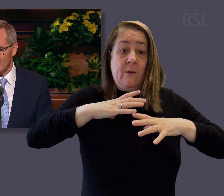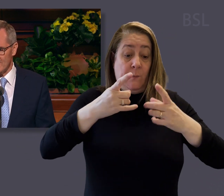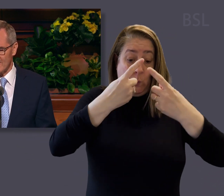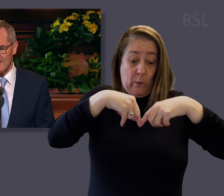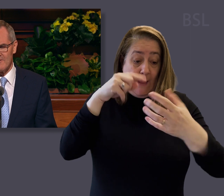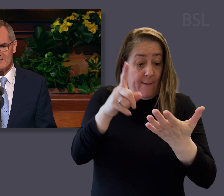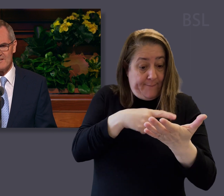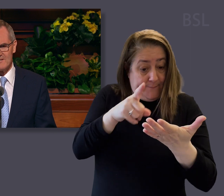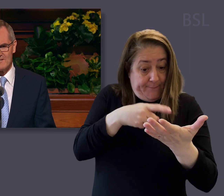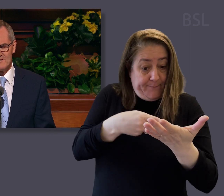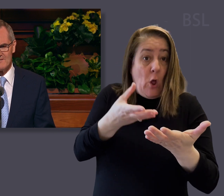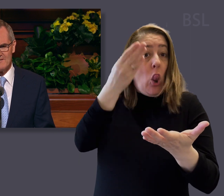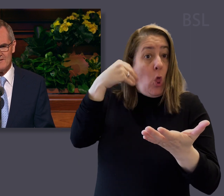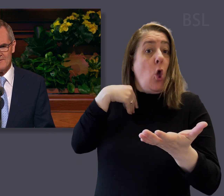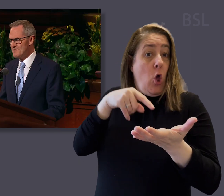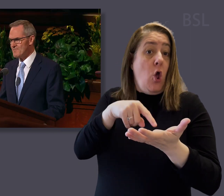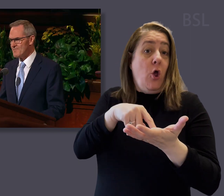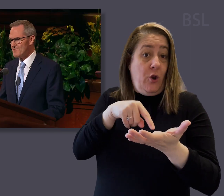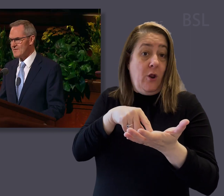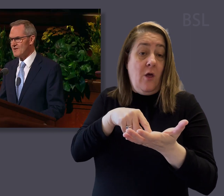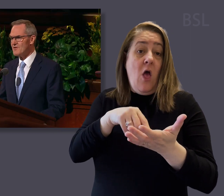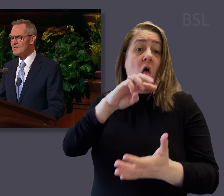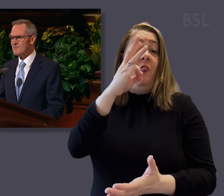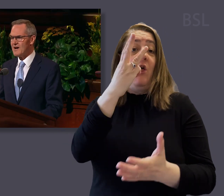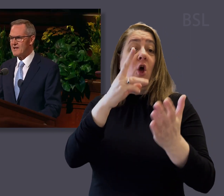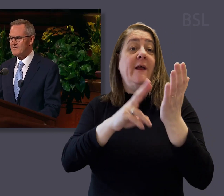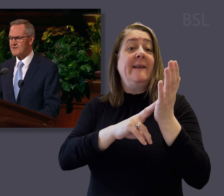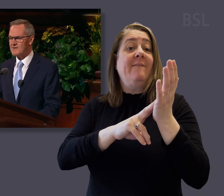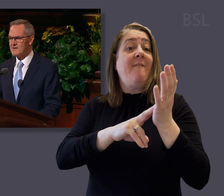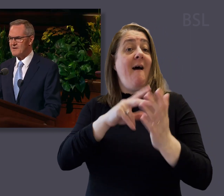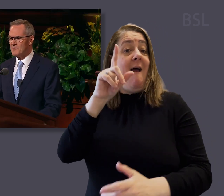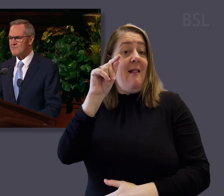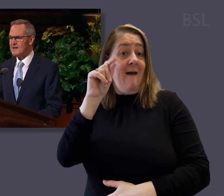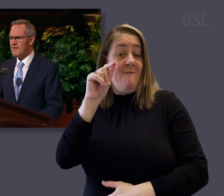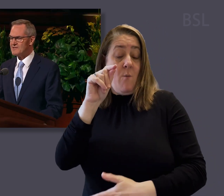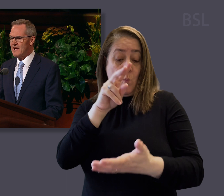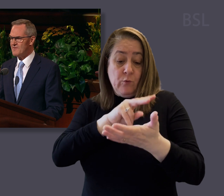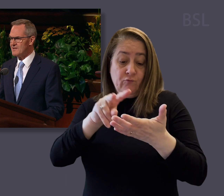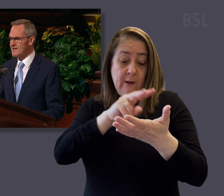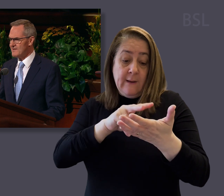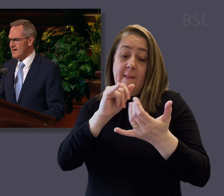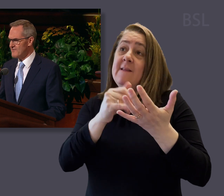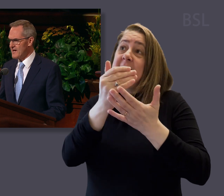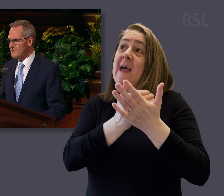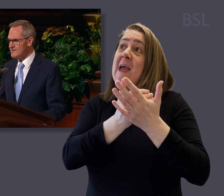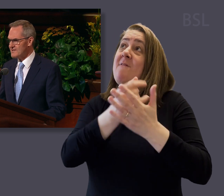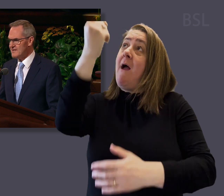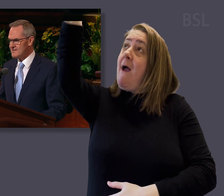detail of his teachings. In 3 Nephi 11, we read how the Saviour descended out of Heaven to teach